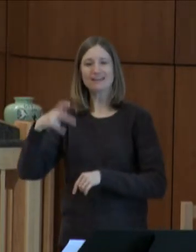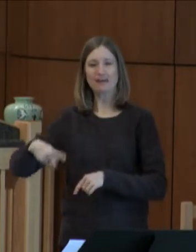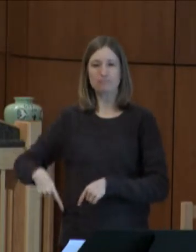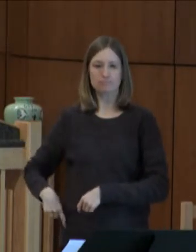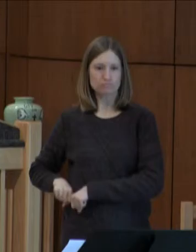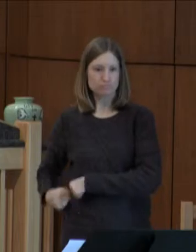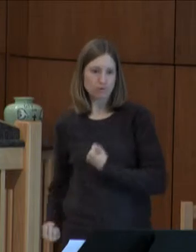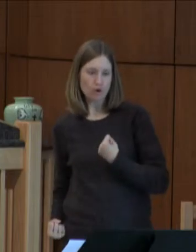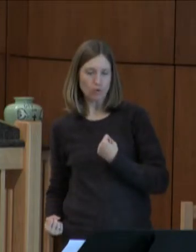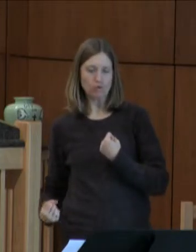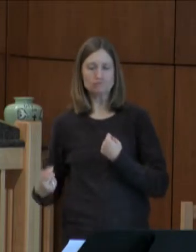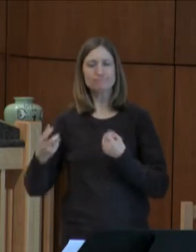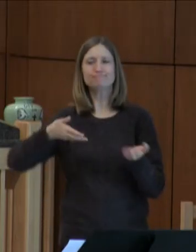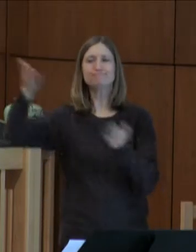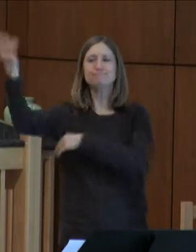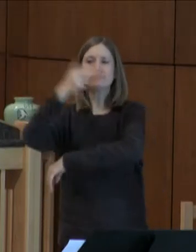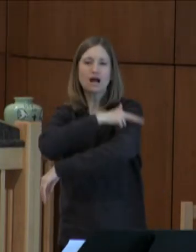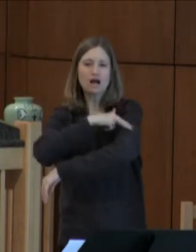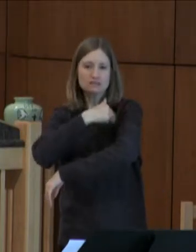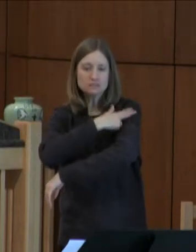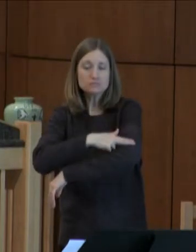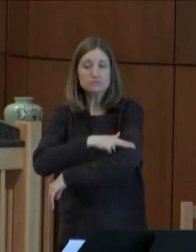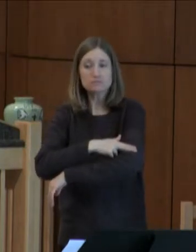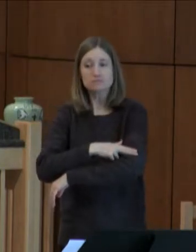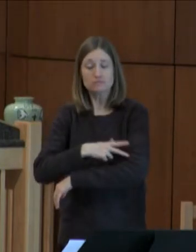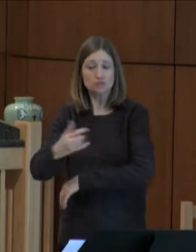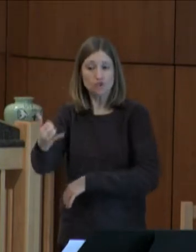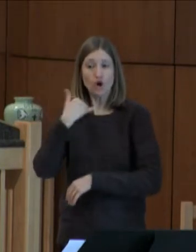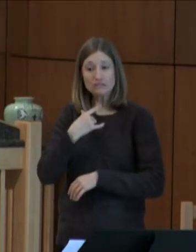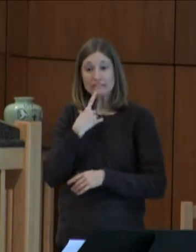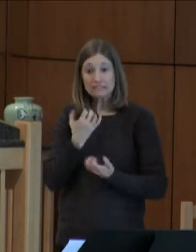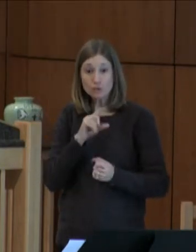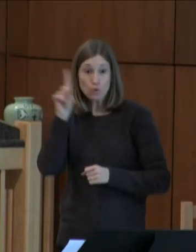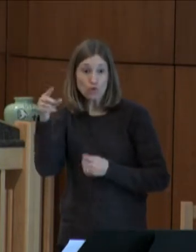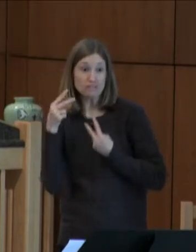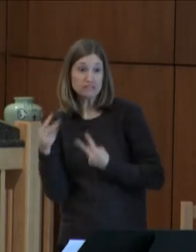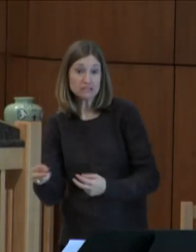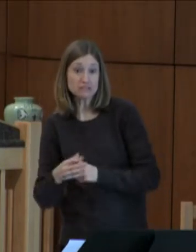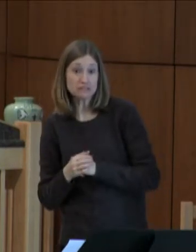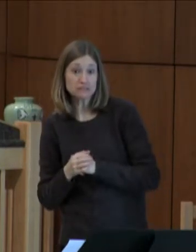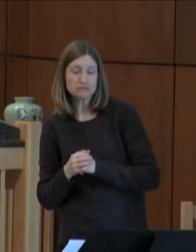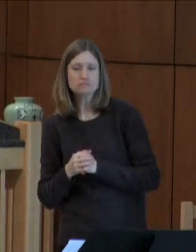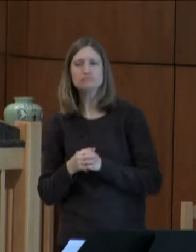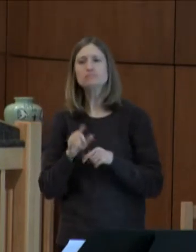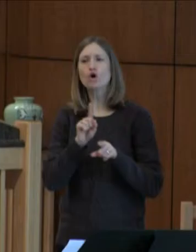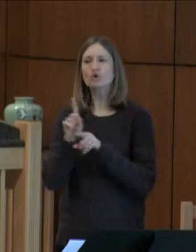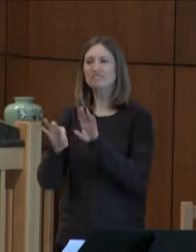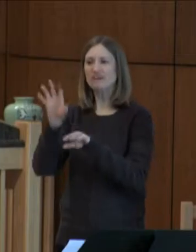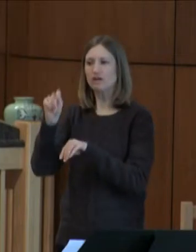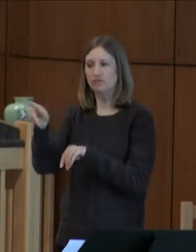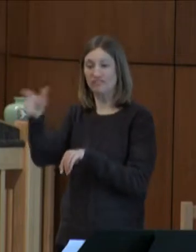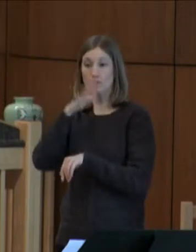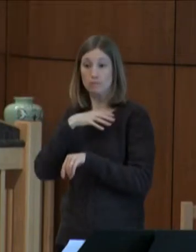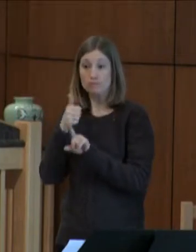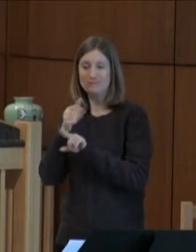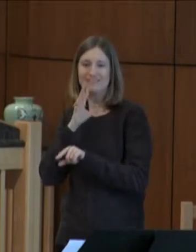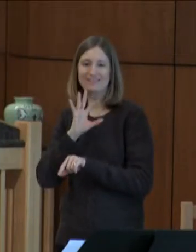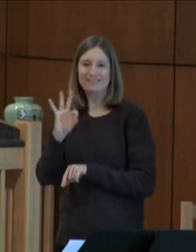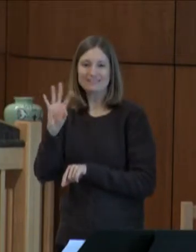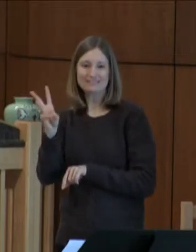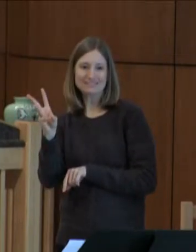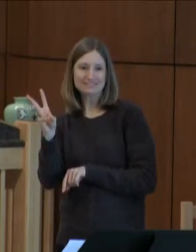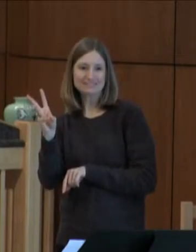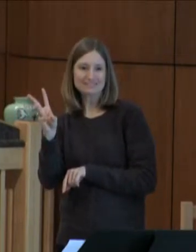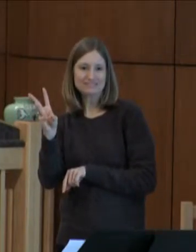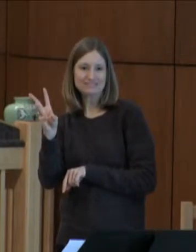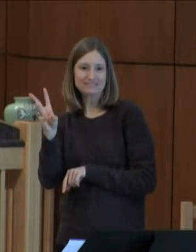She was in the hospital and could we visit? We also found out that she was 96 years old and